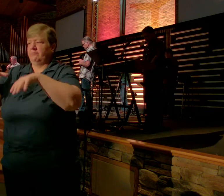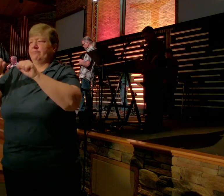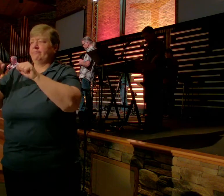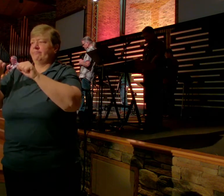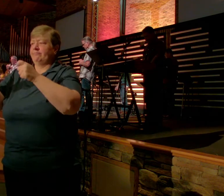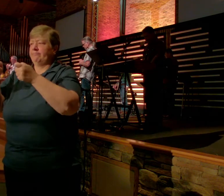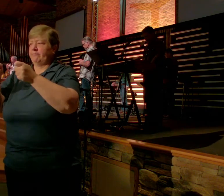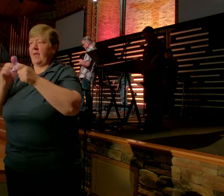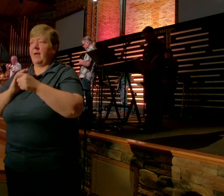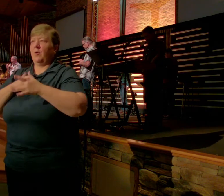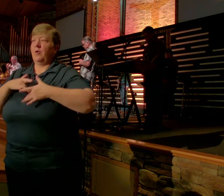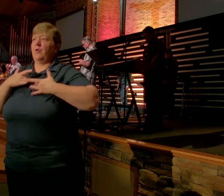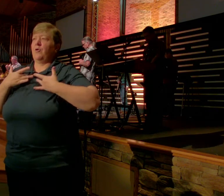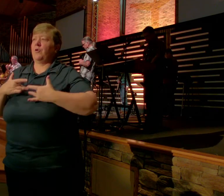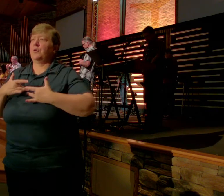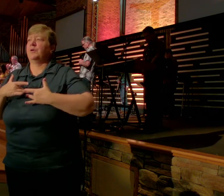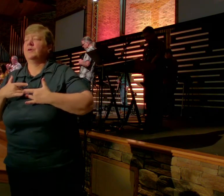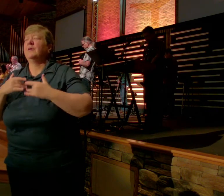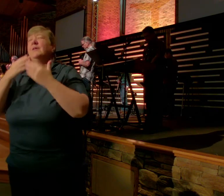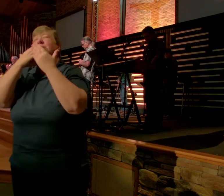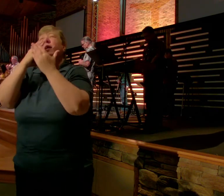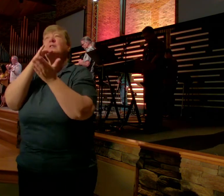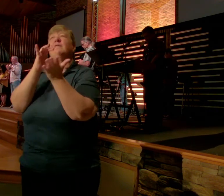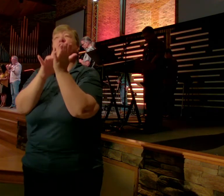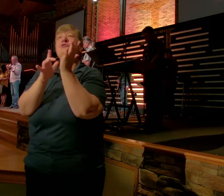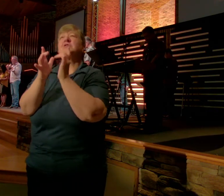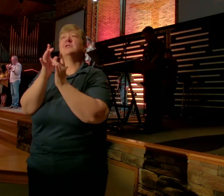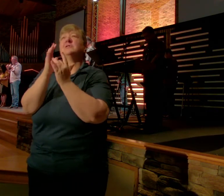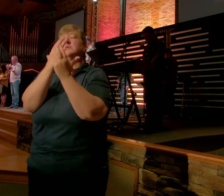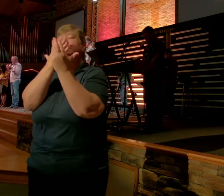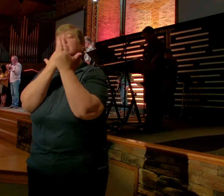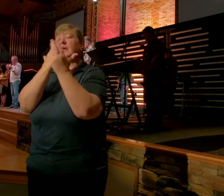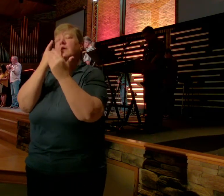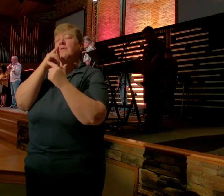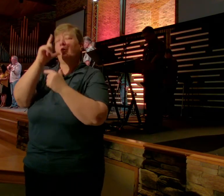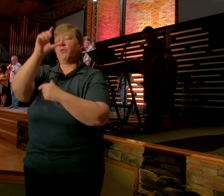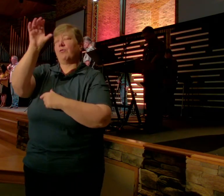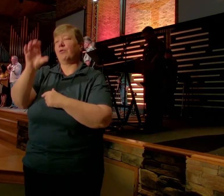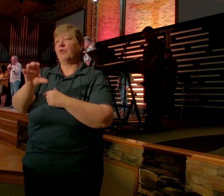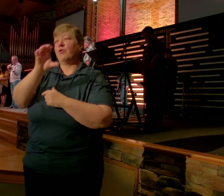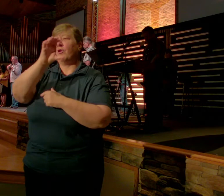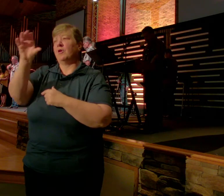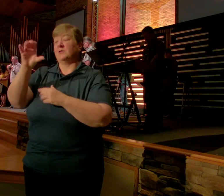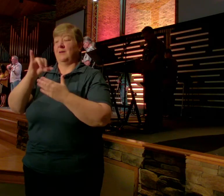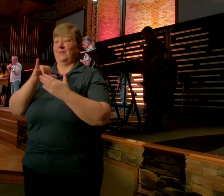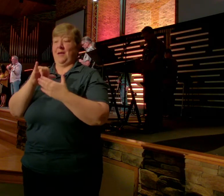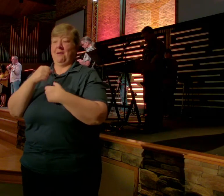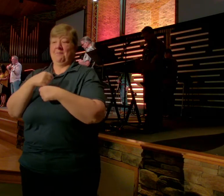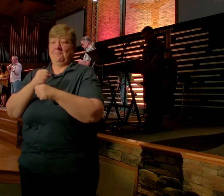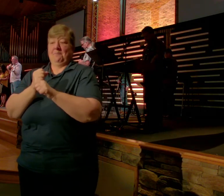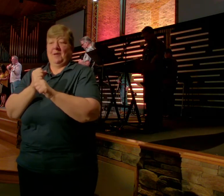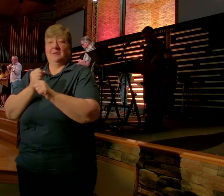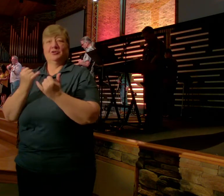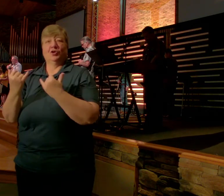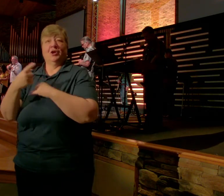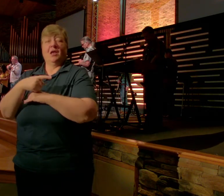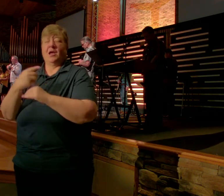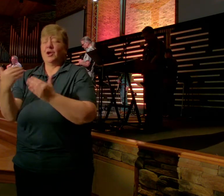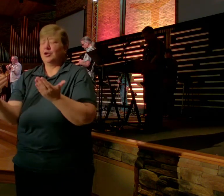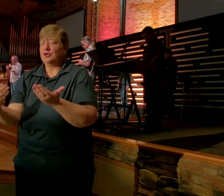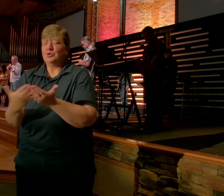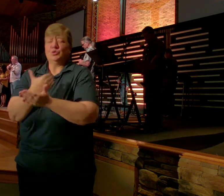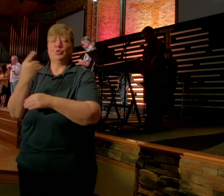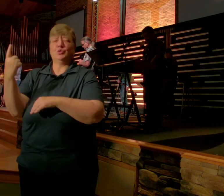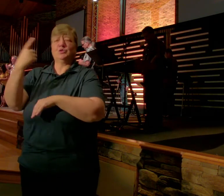And Father, thank you for Jesus and the cross That makes today a brand new day Where